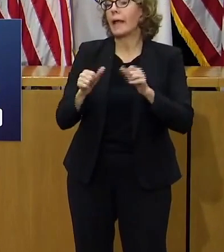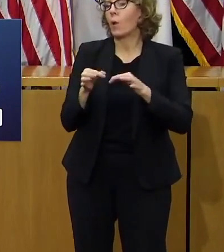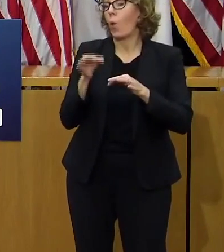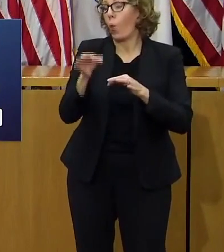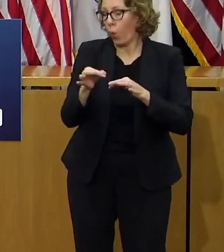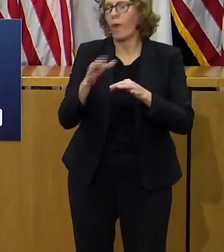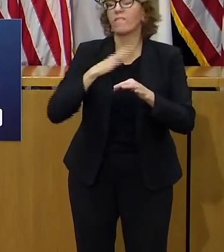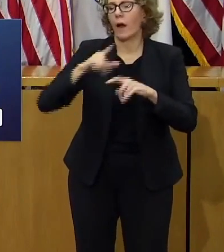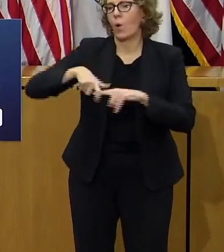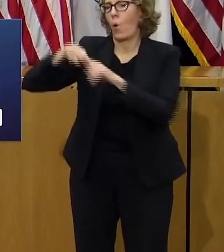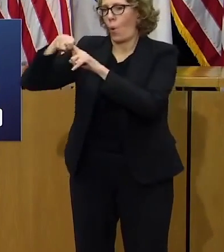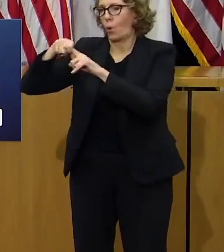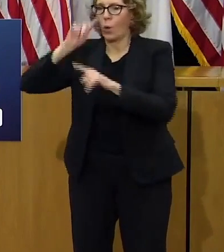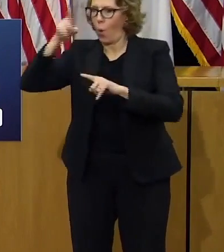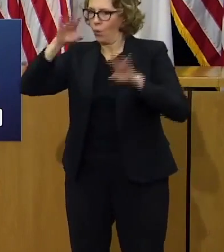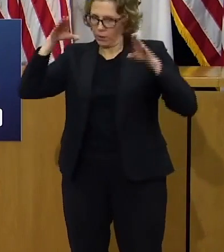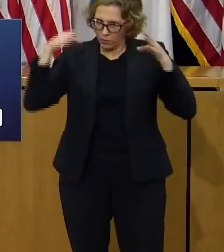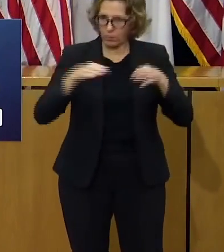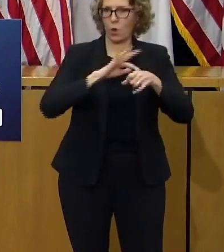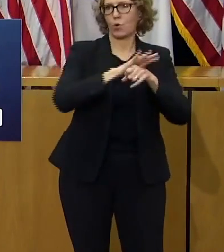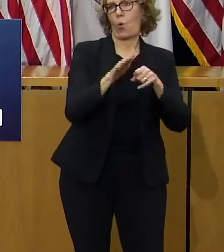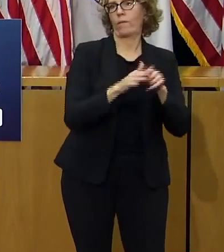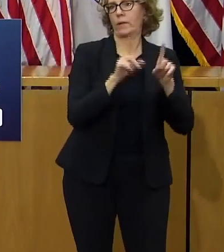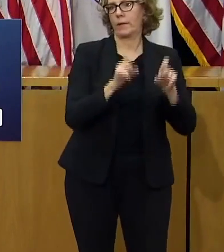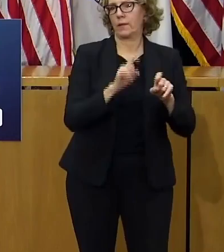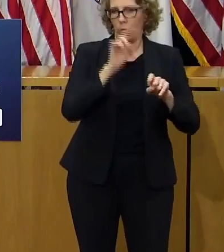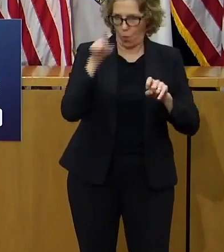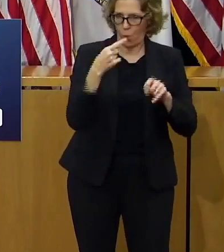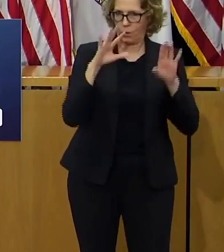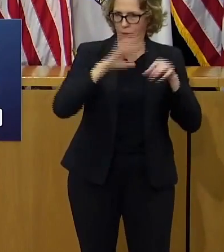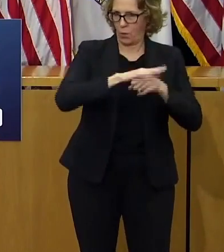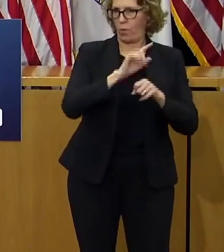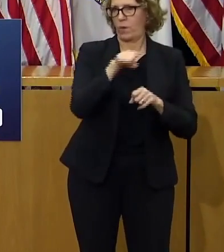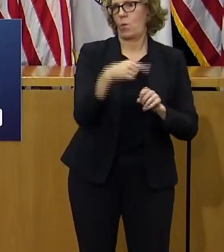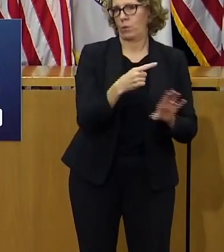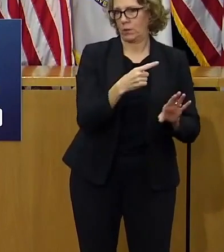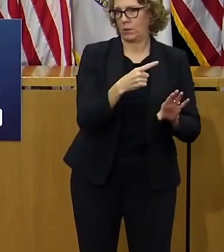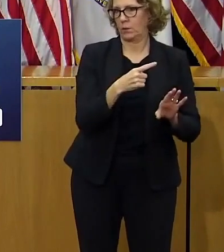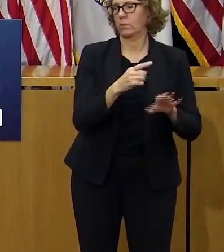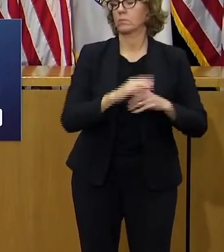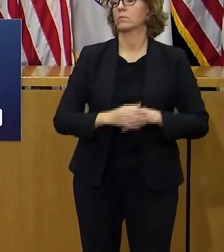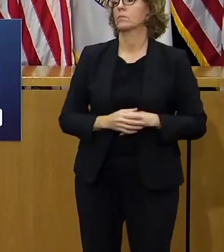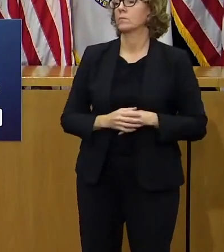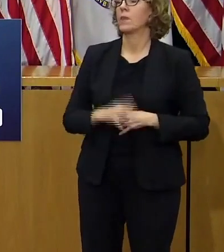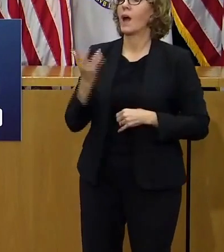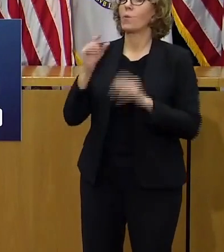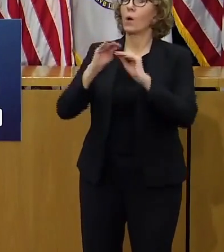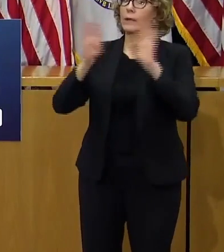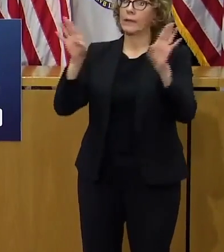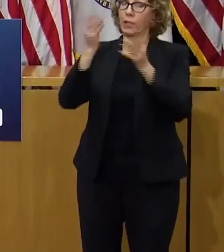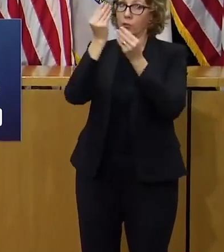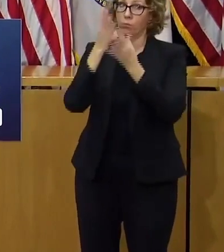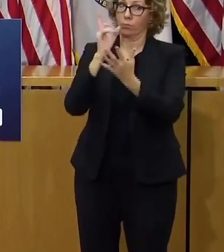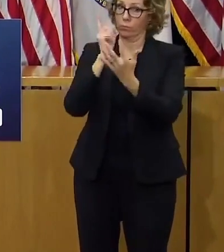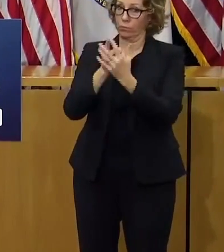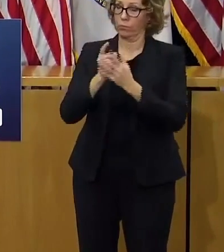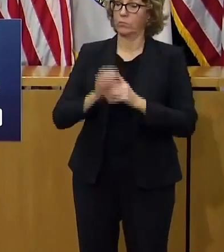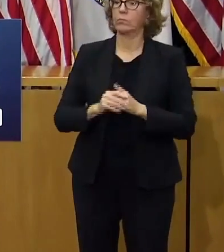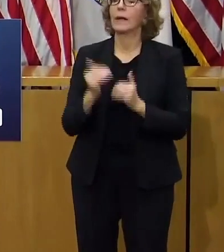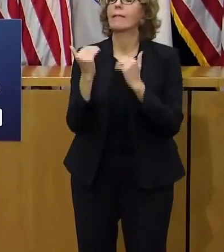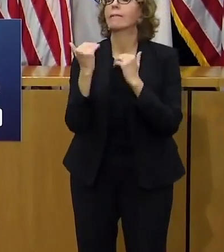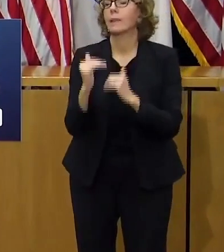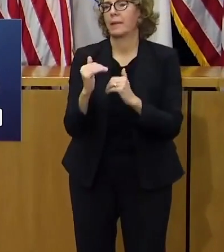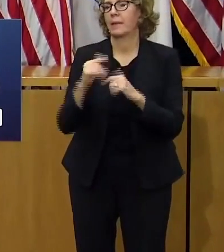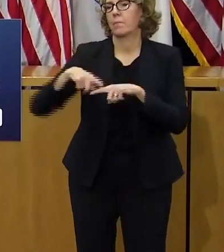delay of life-sustaining care or care that would adversely impact a patient's health let me be clear this is a limited